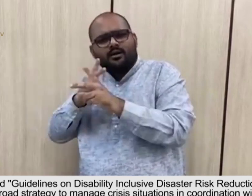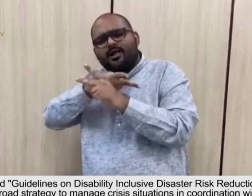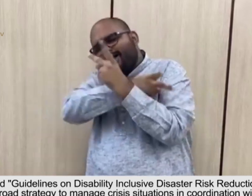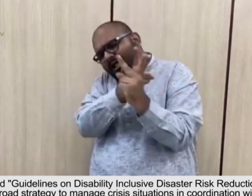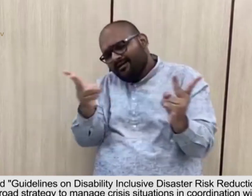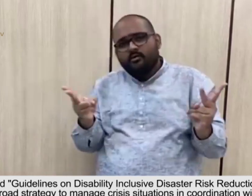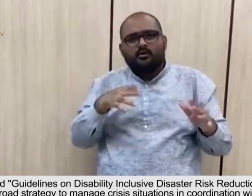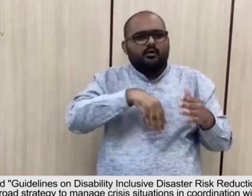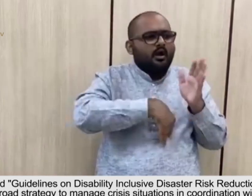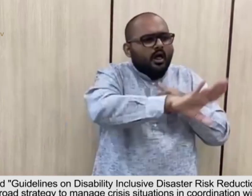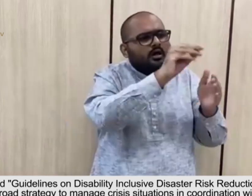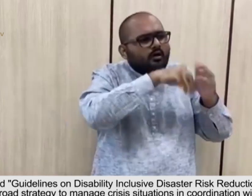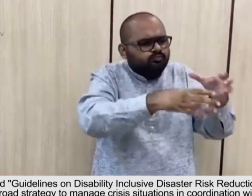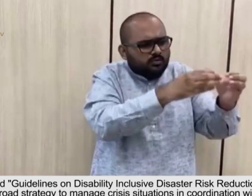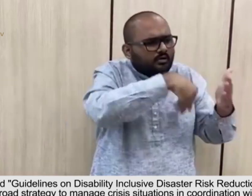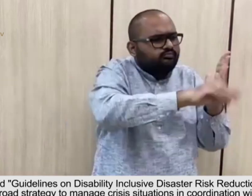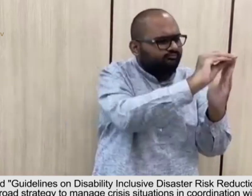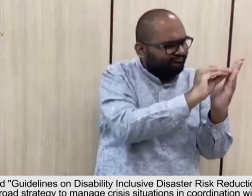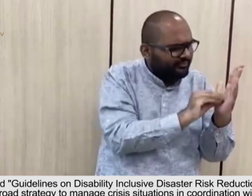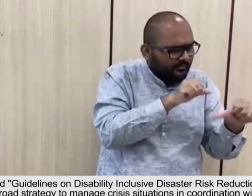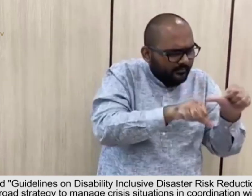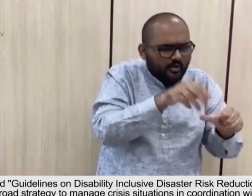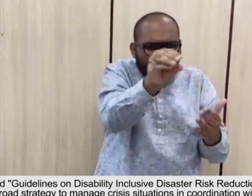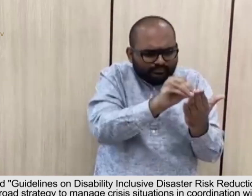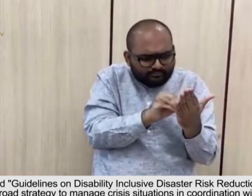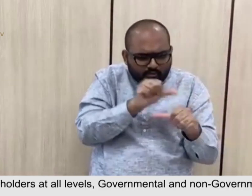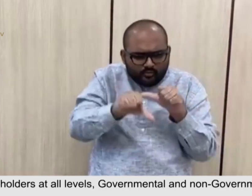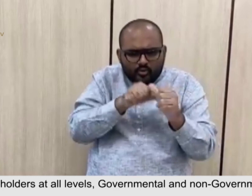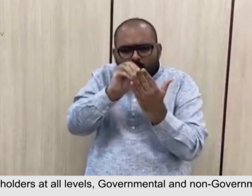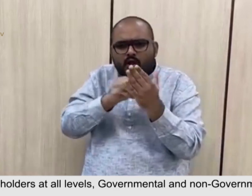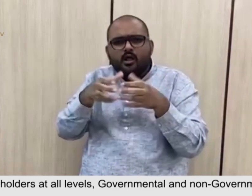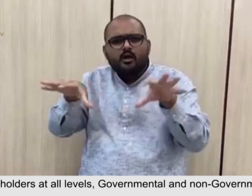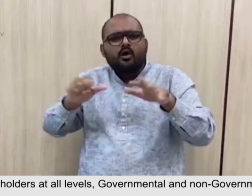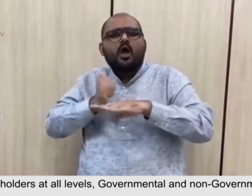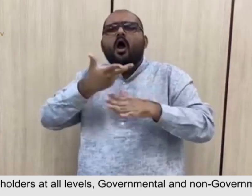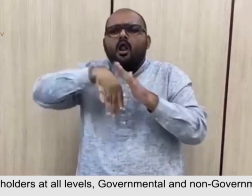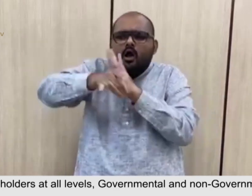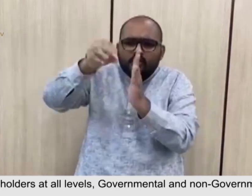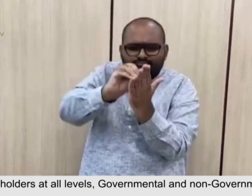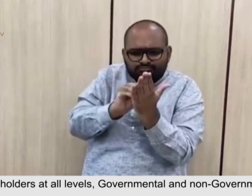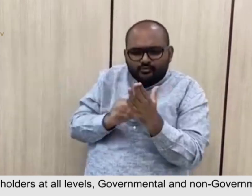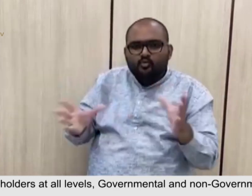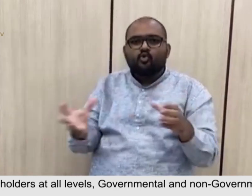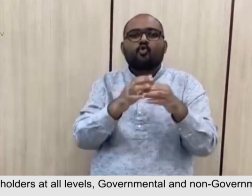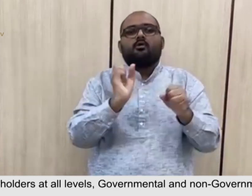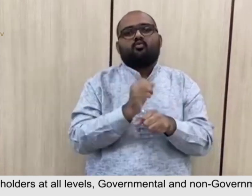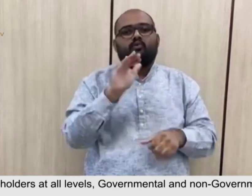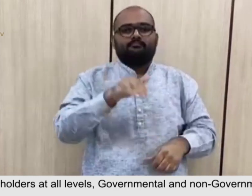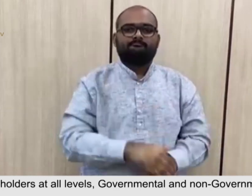crisis situations in coordination with various stakeholders at all levels governmental and non